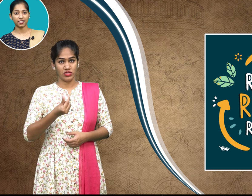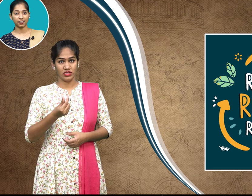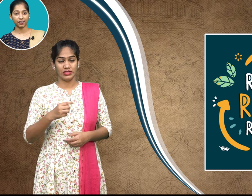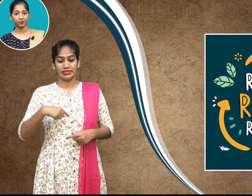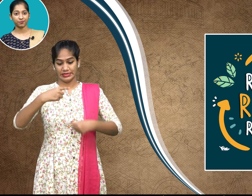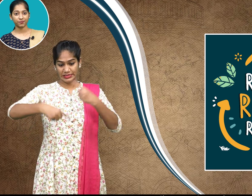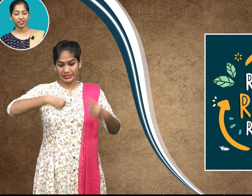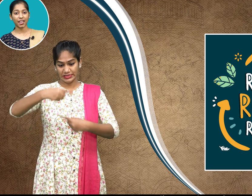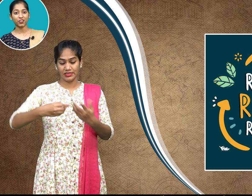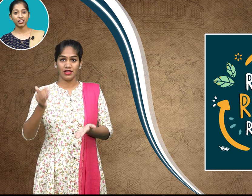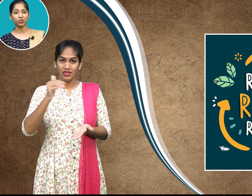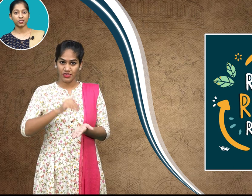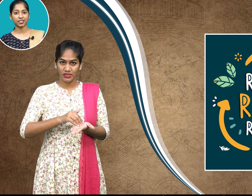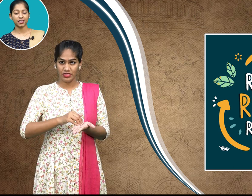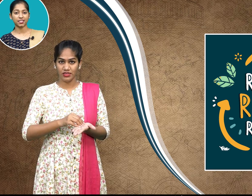and reusing things